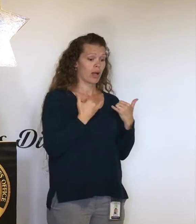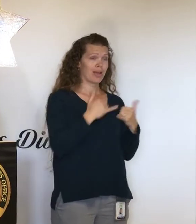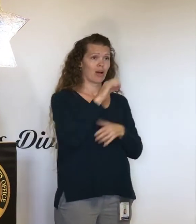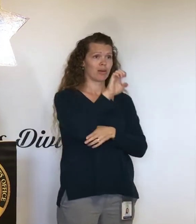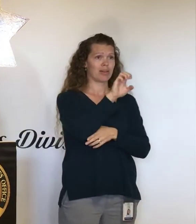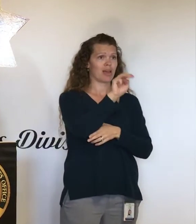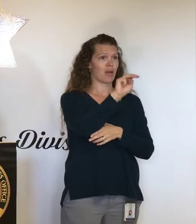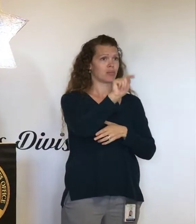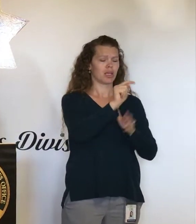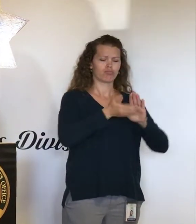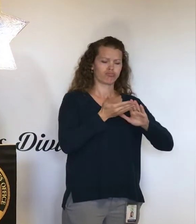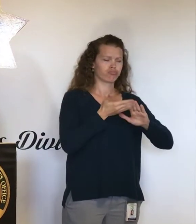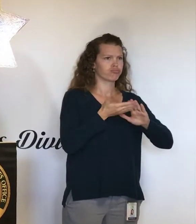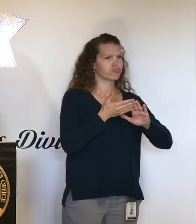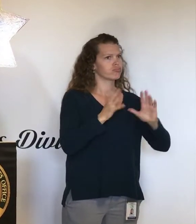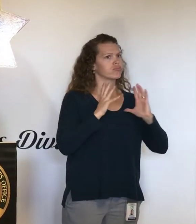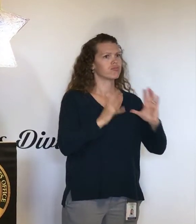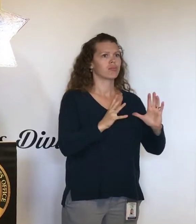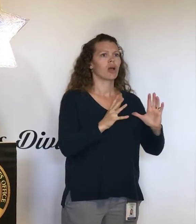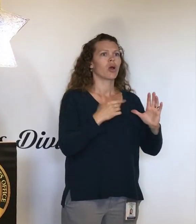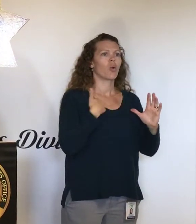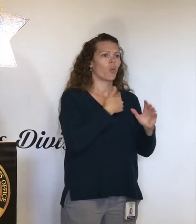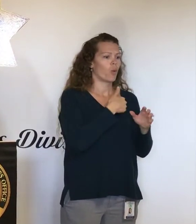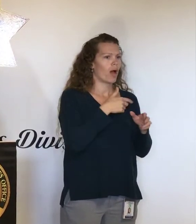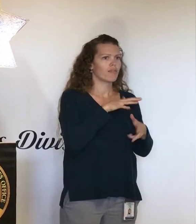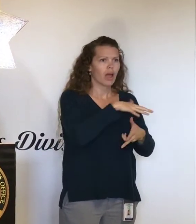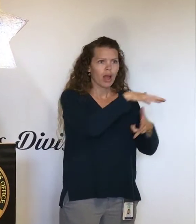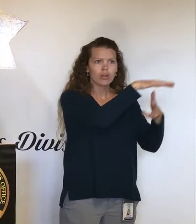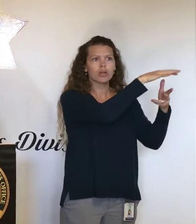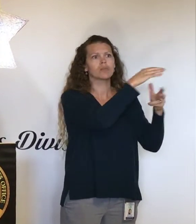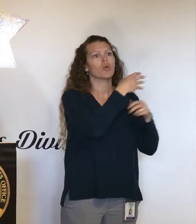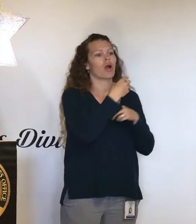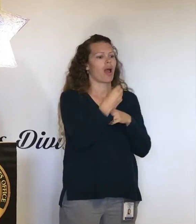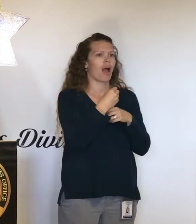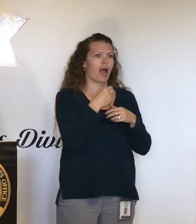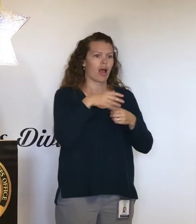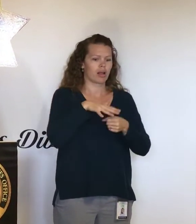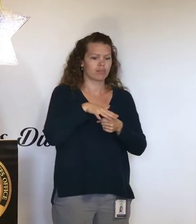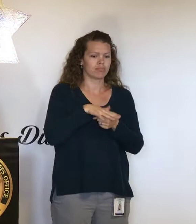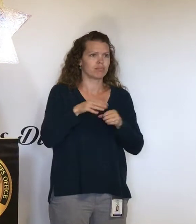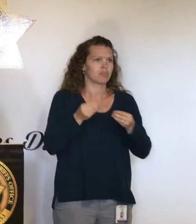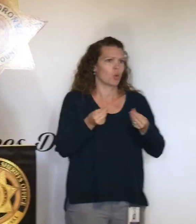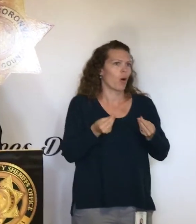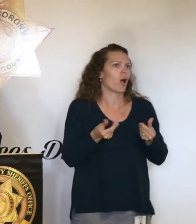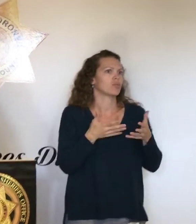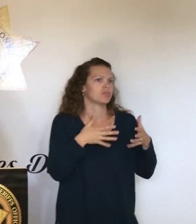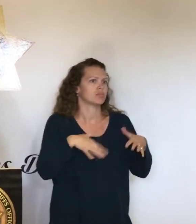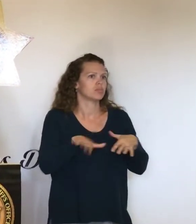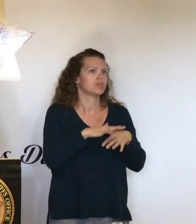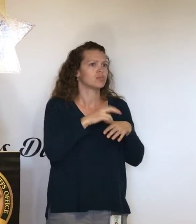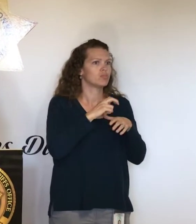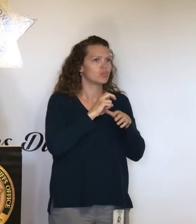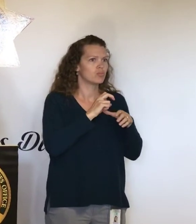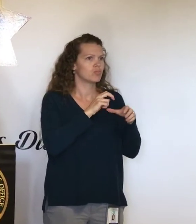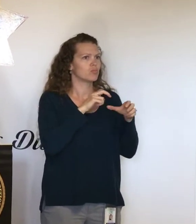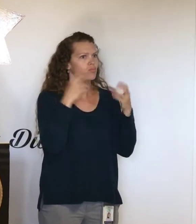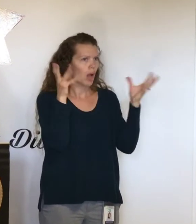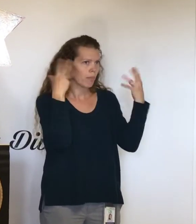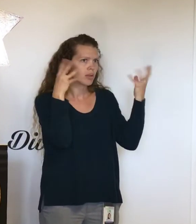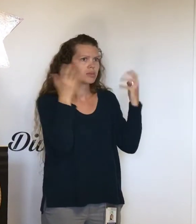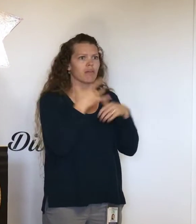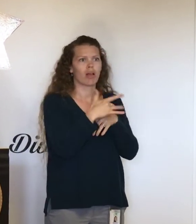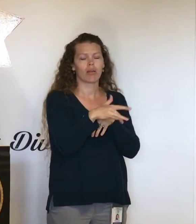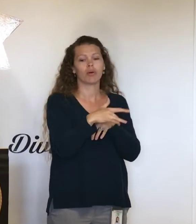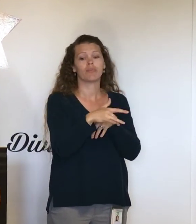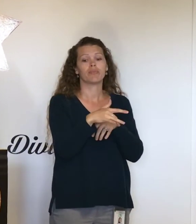ambulances and air transport for critical emergencies that can be handled locally. The important thing is to stay home. If you